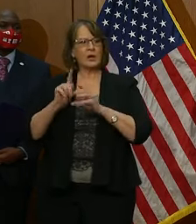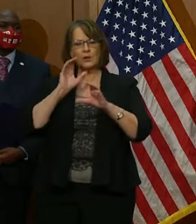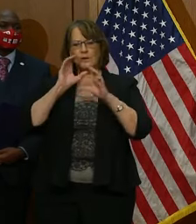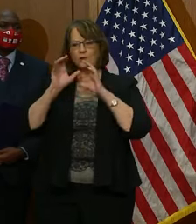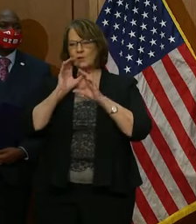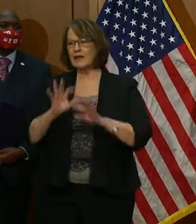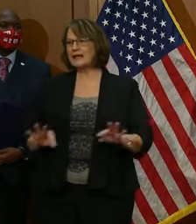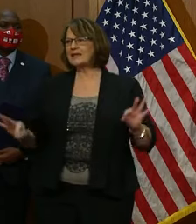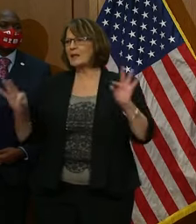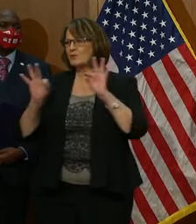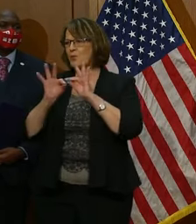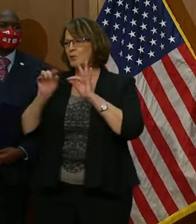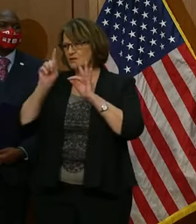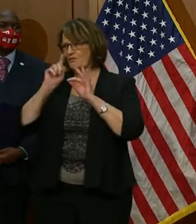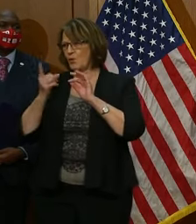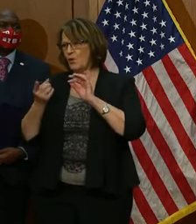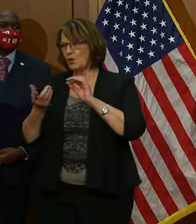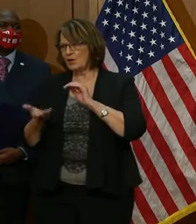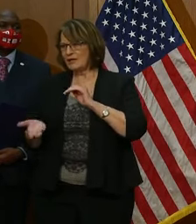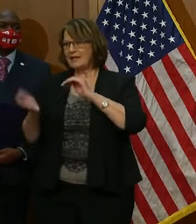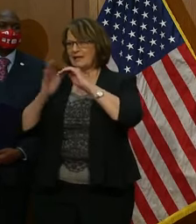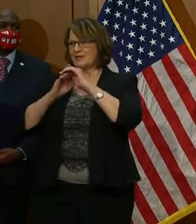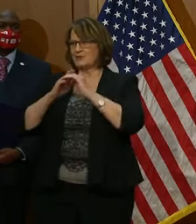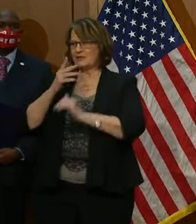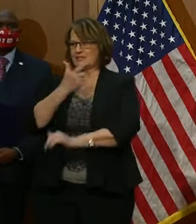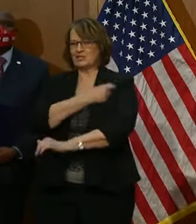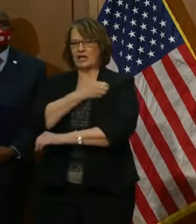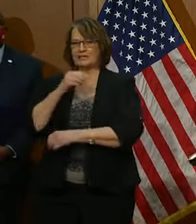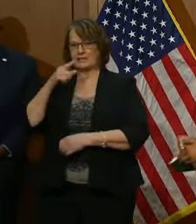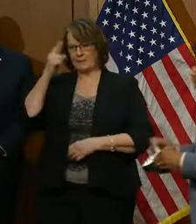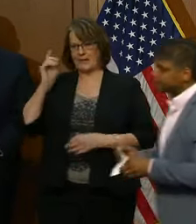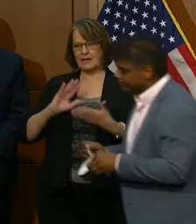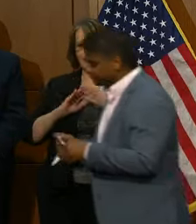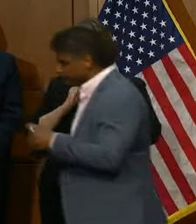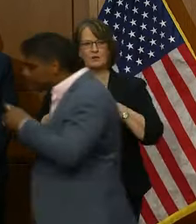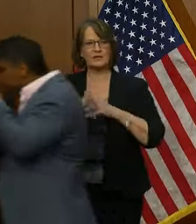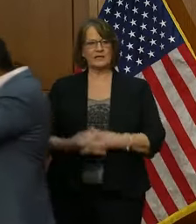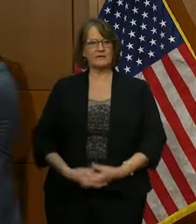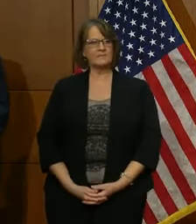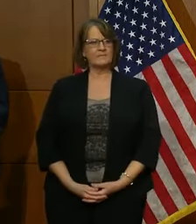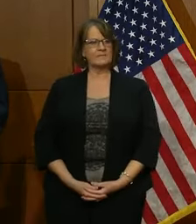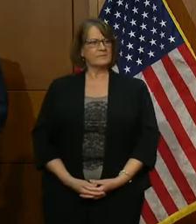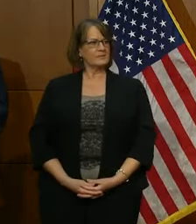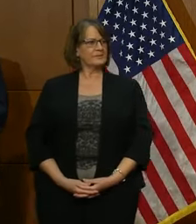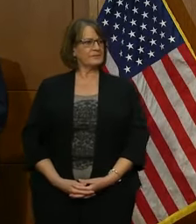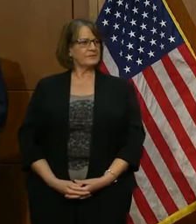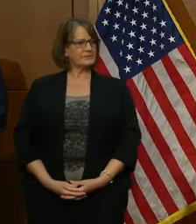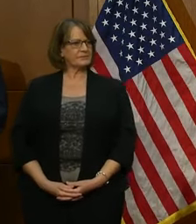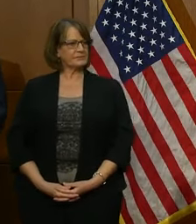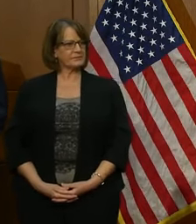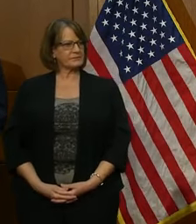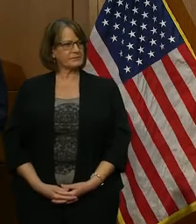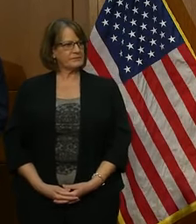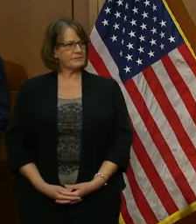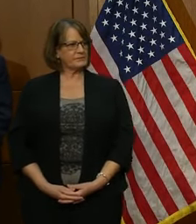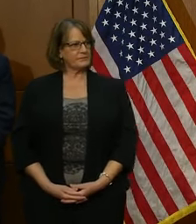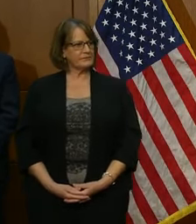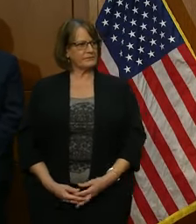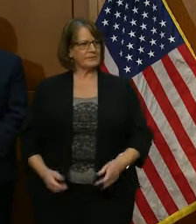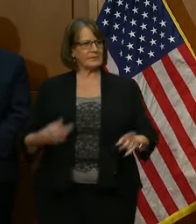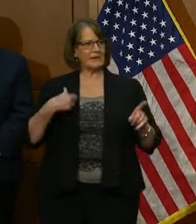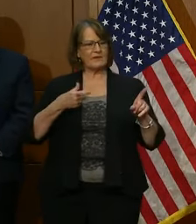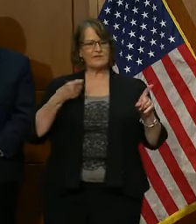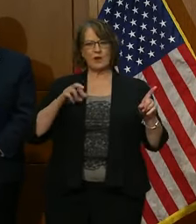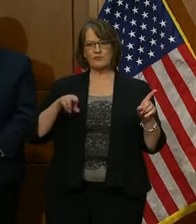for uptake in the African-American community. Thank you, Dan. Hi, Governor. I'm with the FLS in Rowan. My